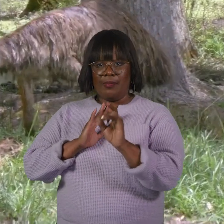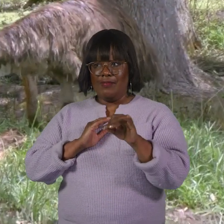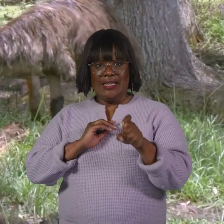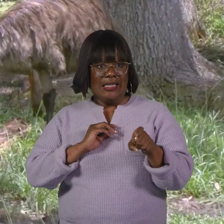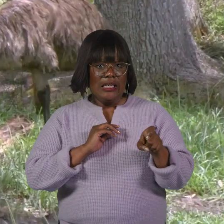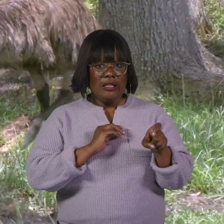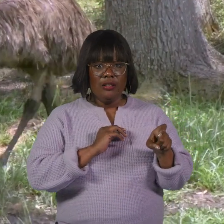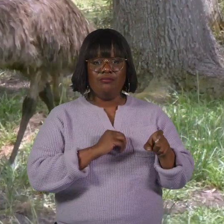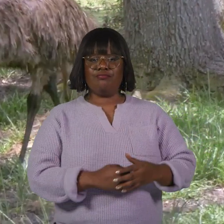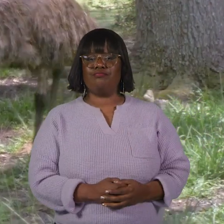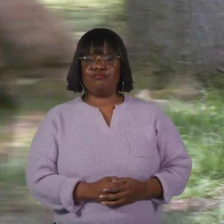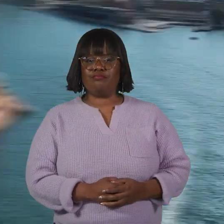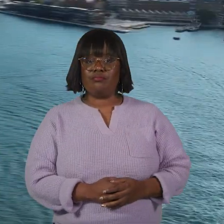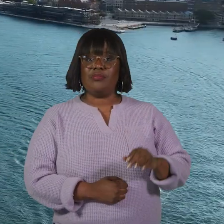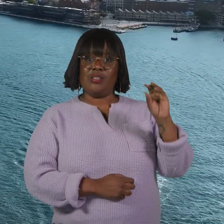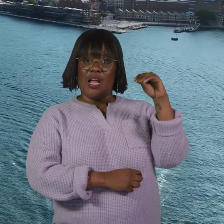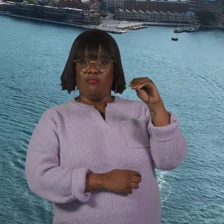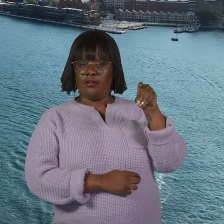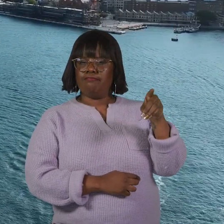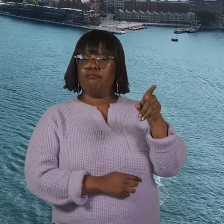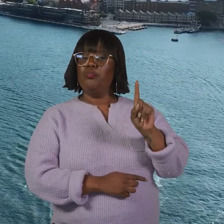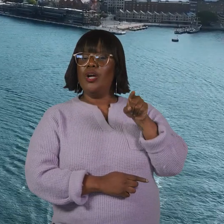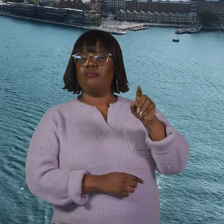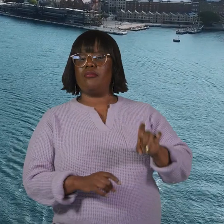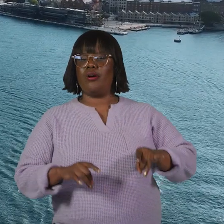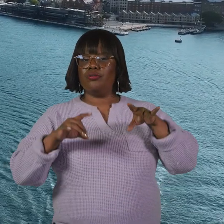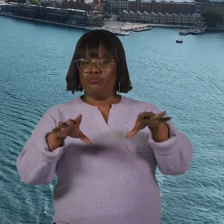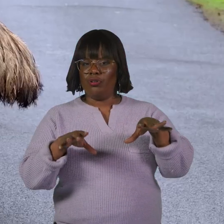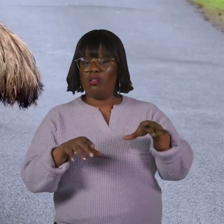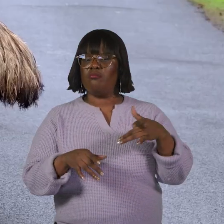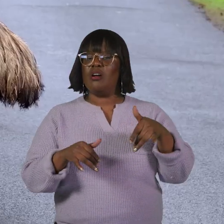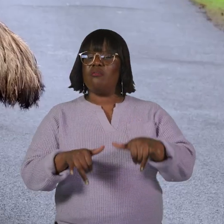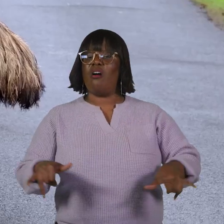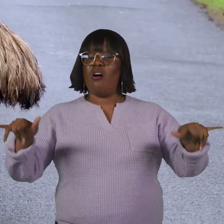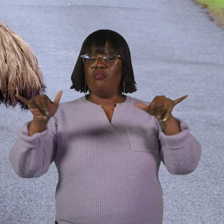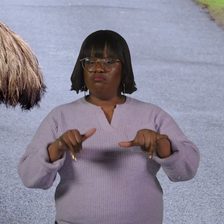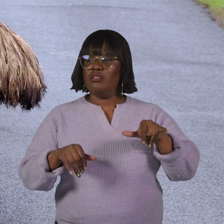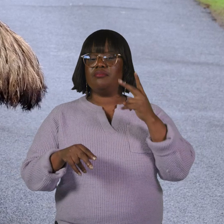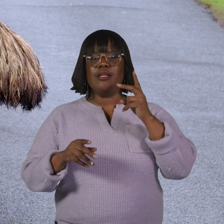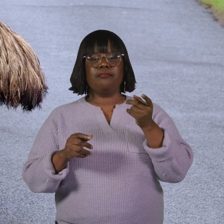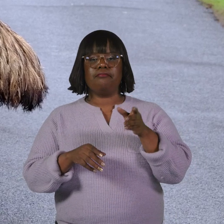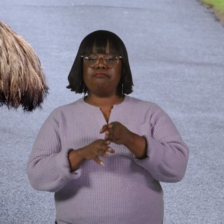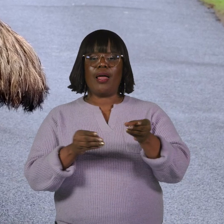predators when they need to. Emus are native to Australia and are commonly found across the mainland,